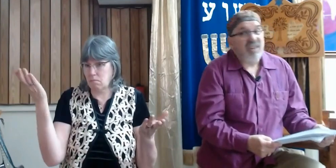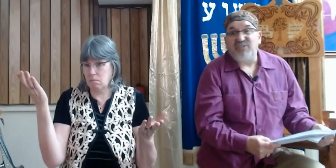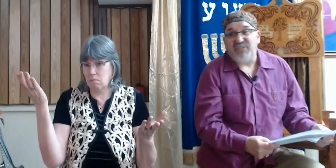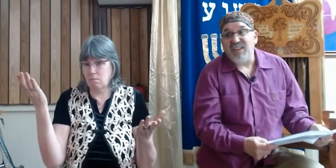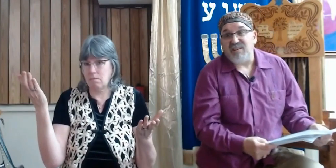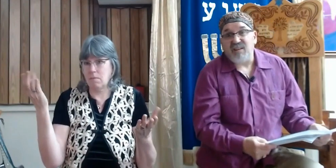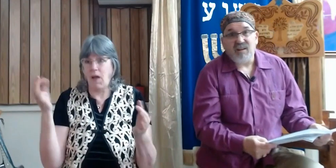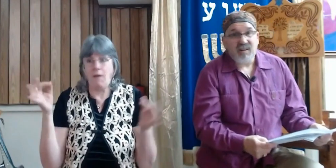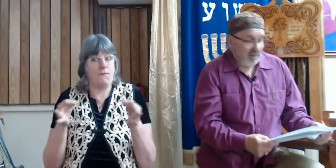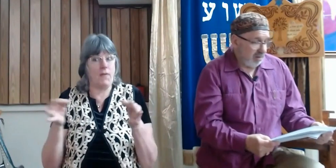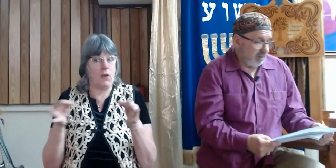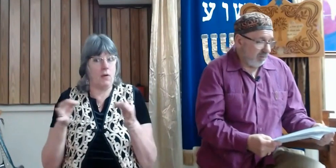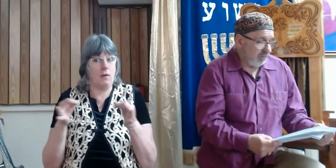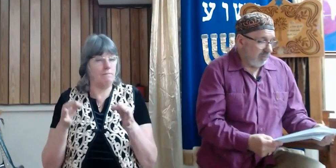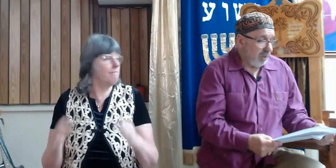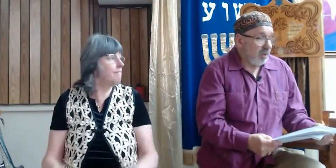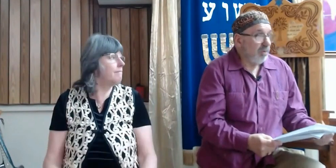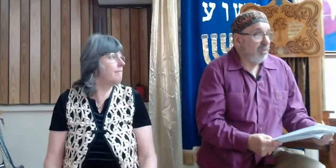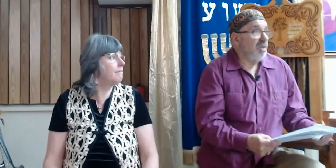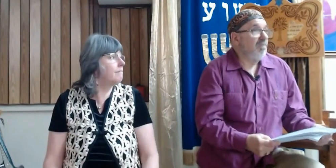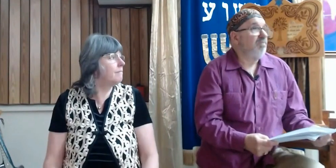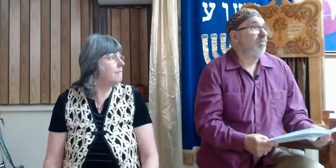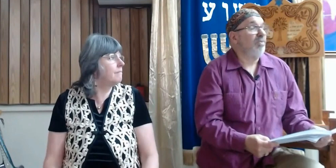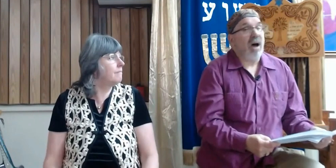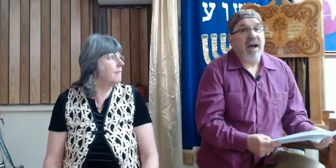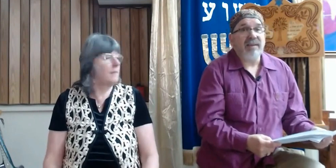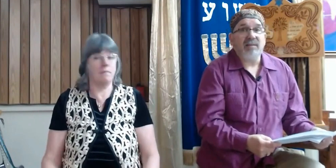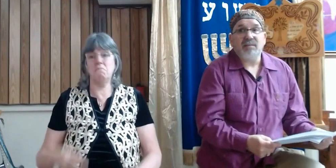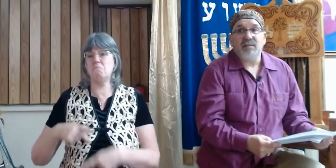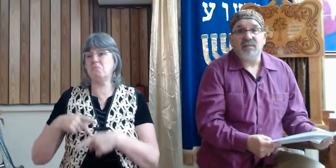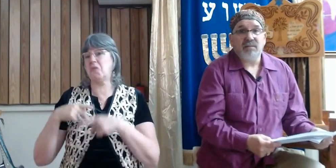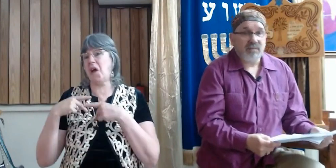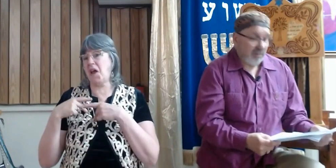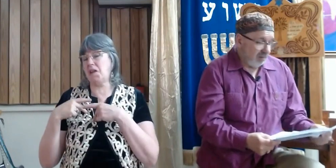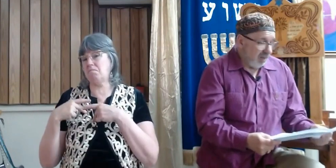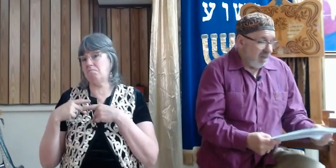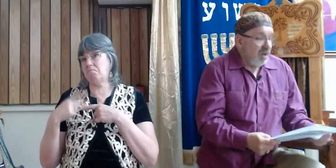Was it fear? Was it pride?